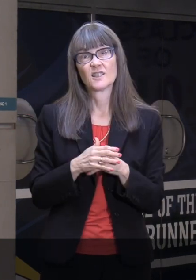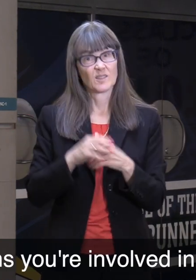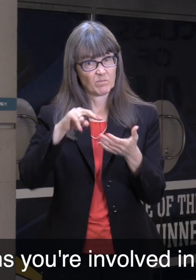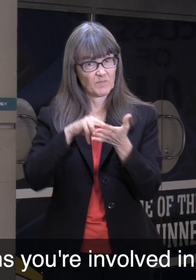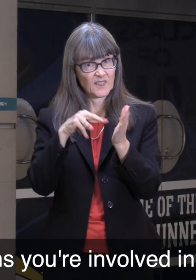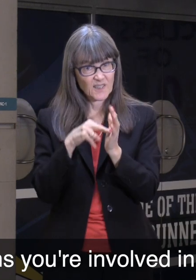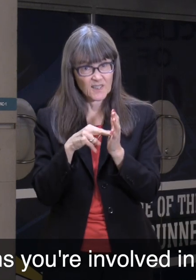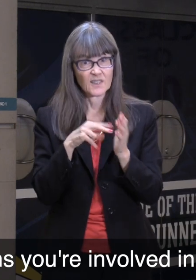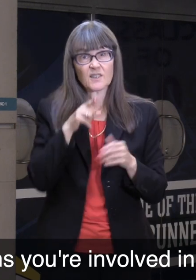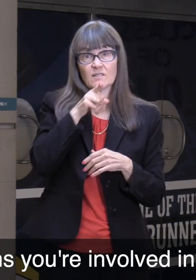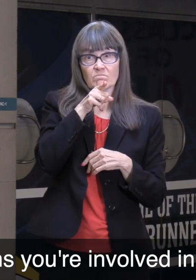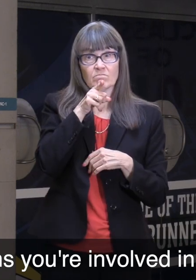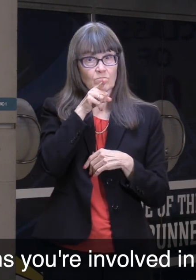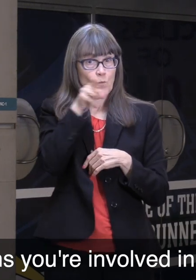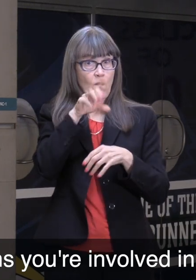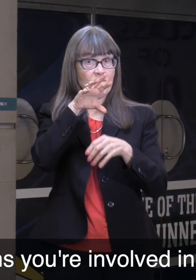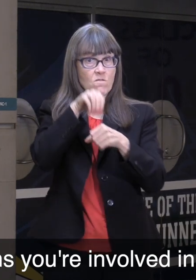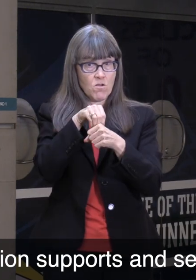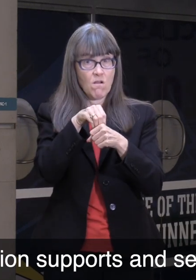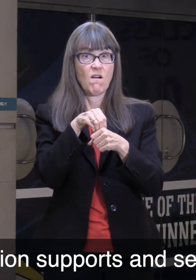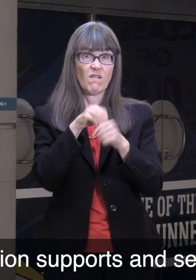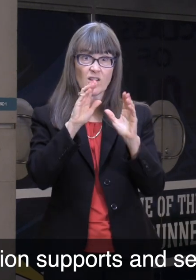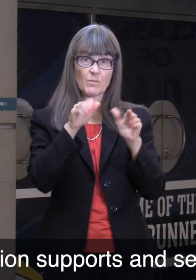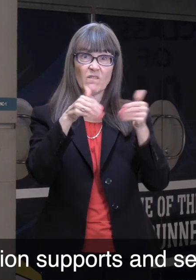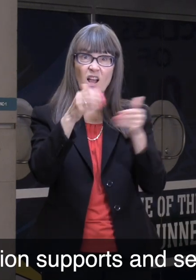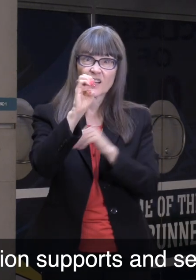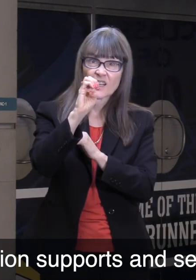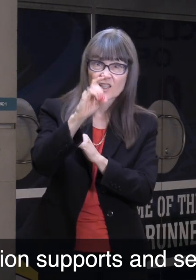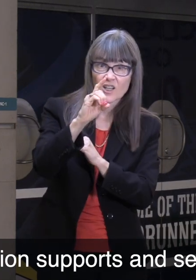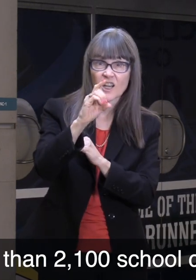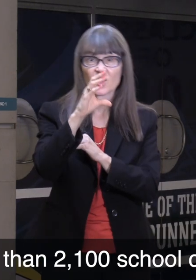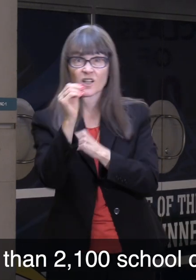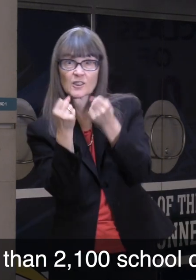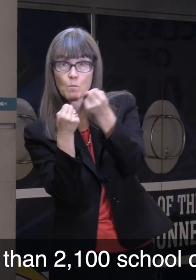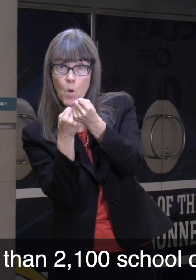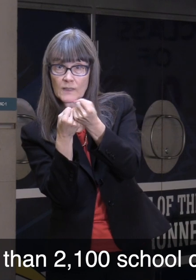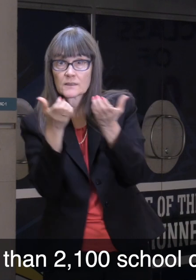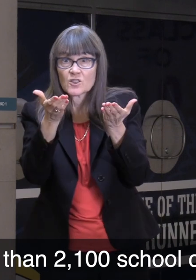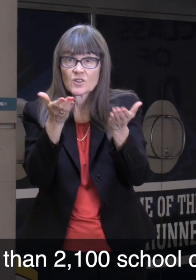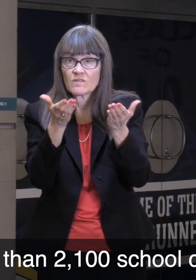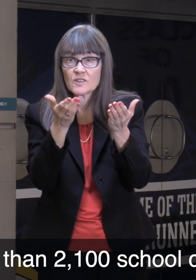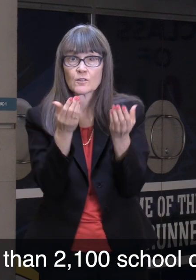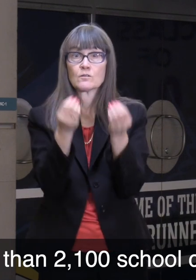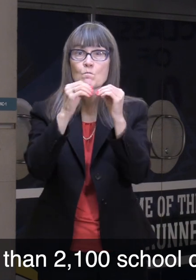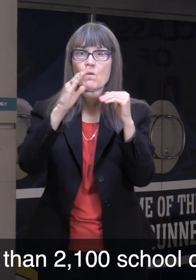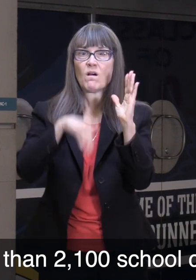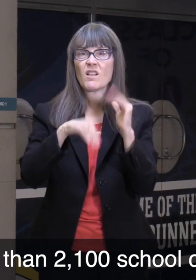That means you're involved in providing education supports and services to more than 2,100 school children